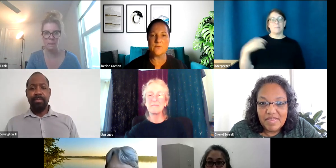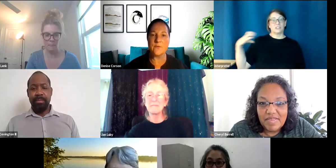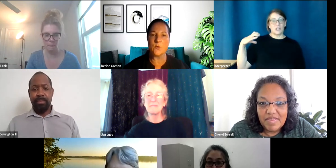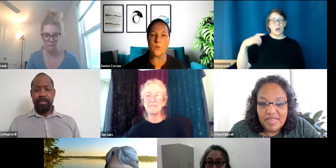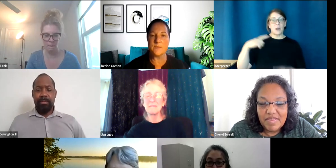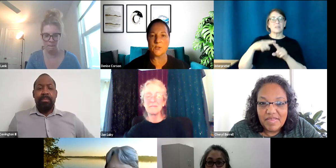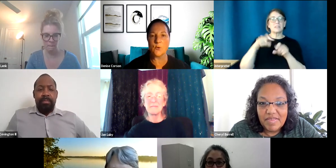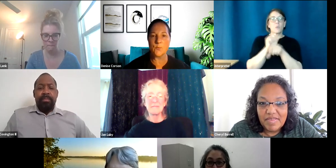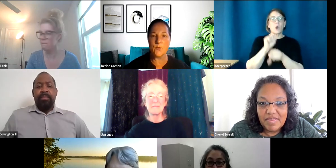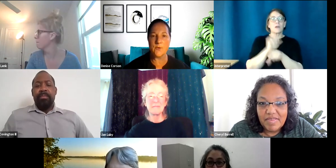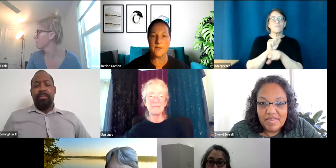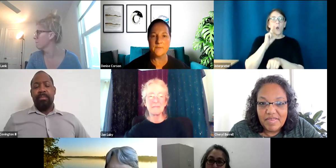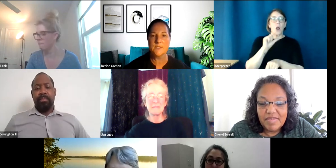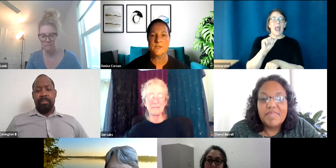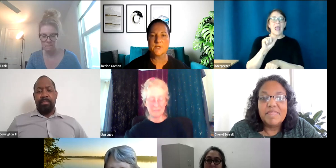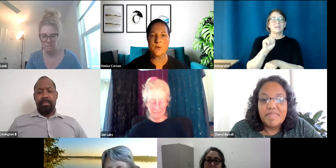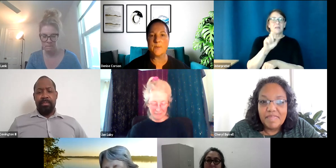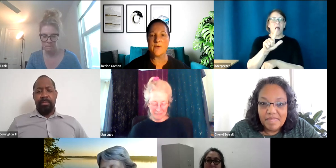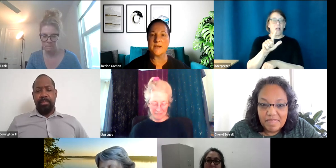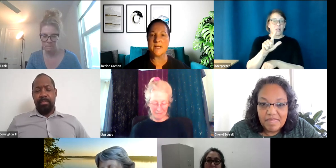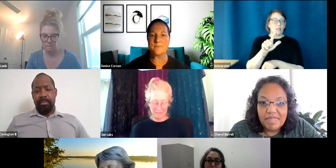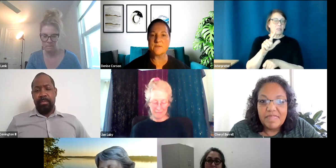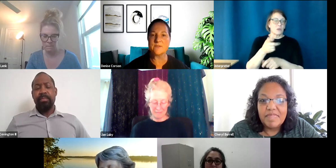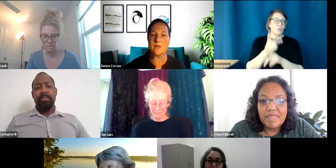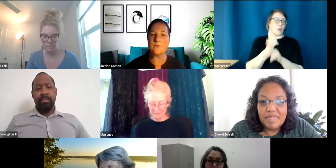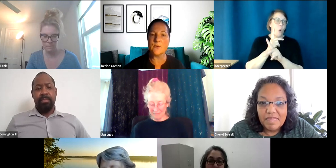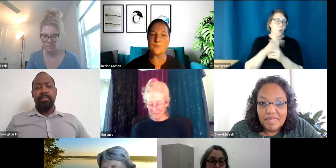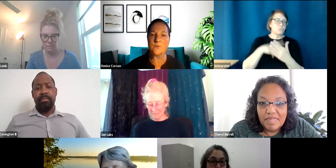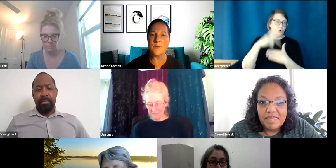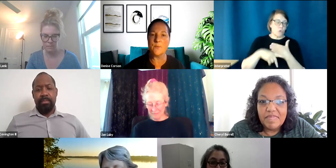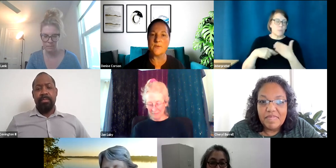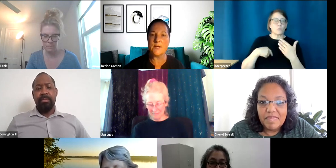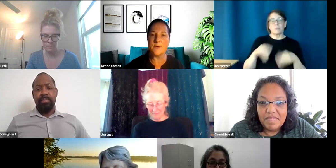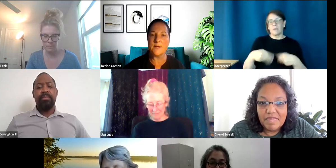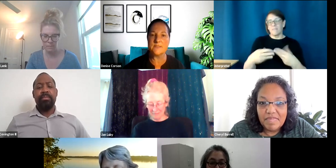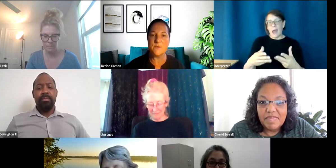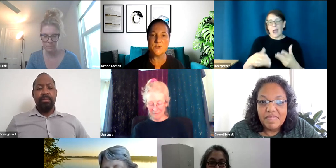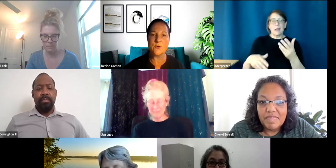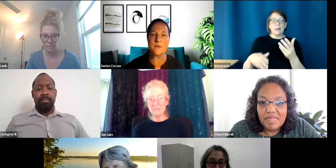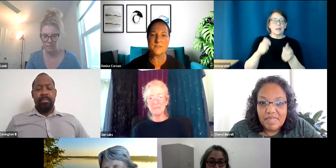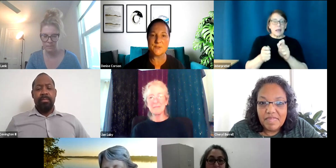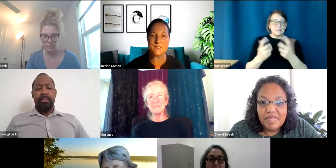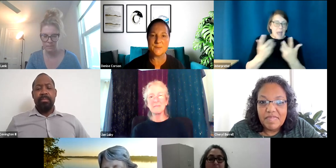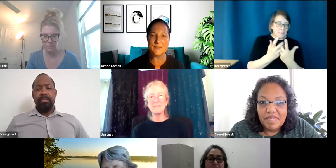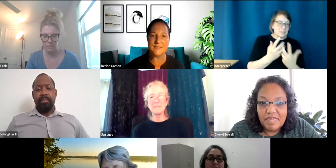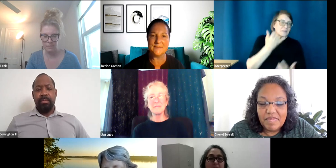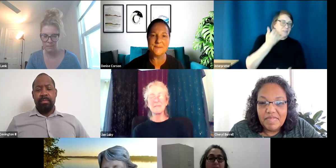Telephone Equipment Loan Program. So we provide adaptive telephones for people with hearing, speech and neuromuscular disabilities.